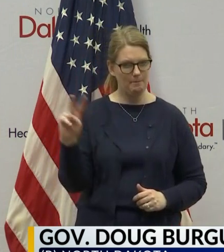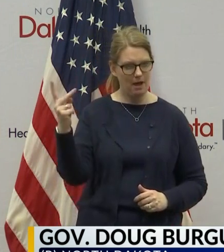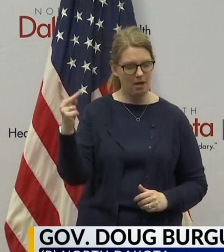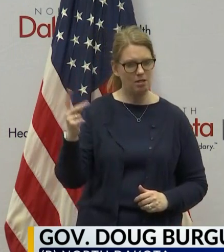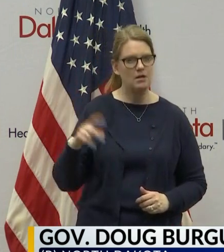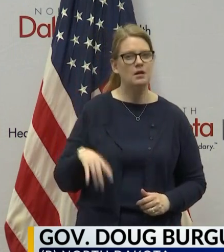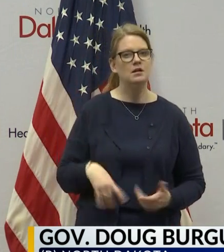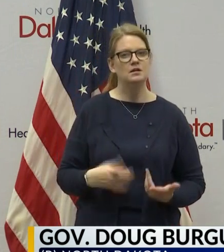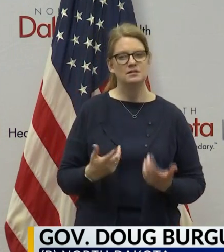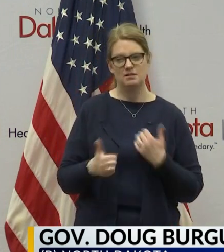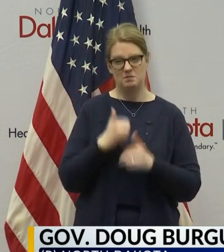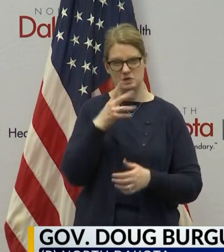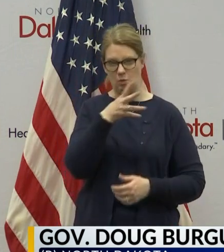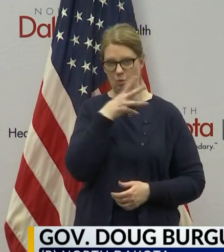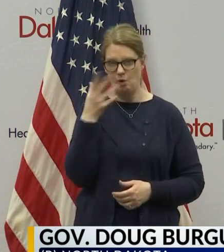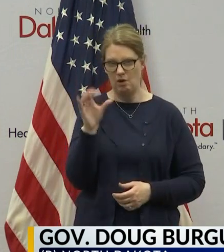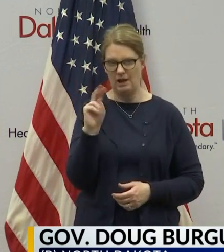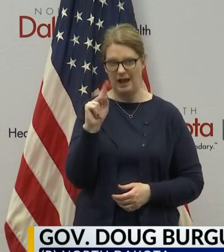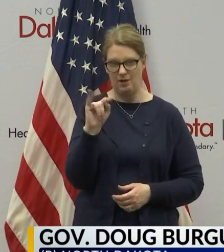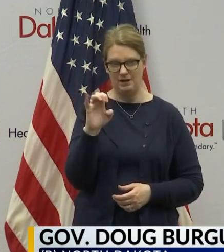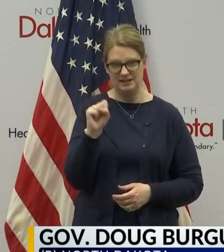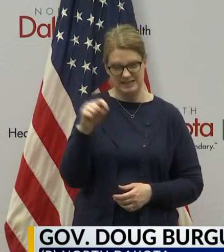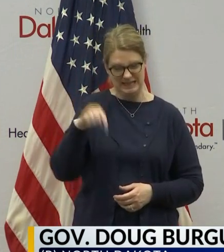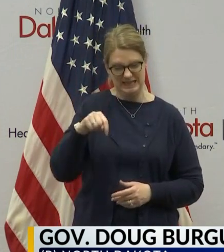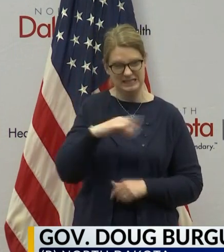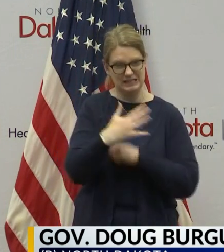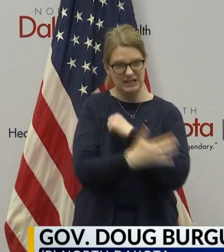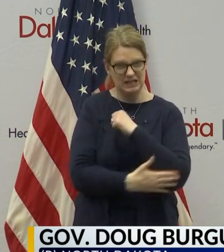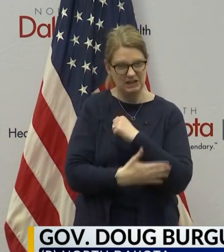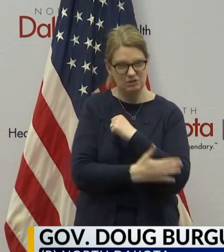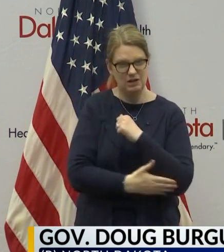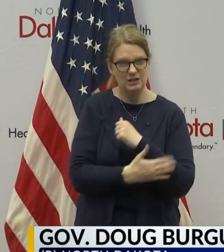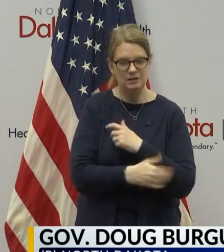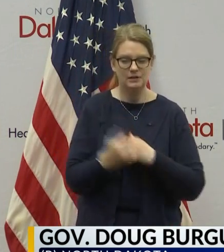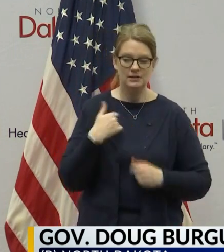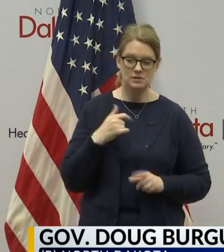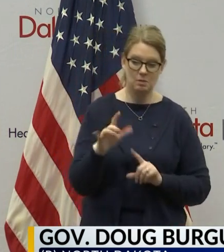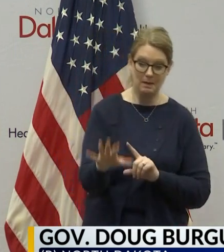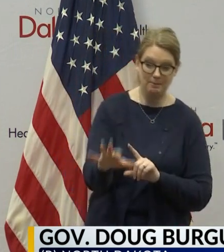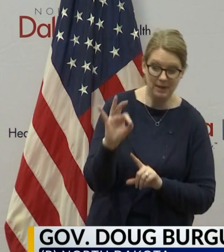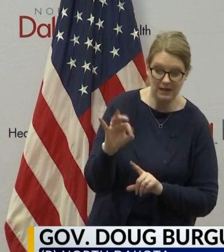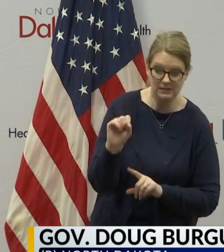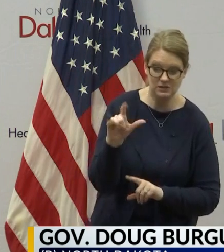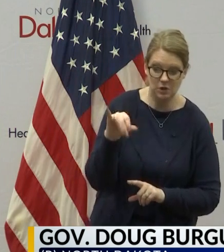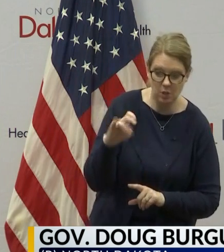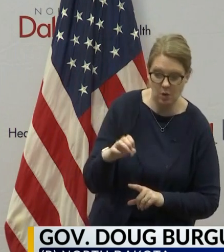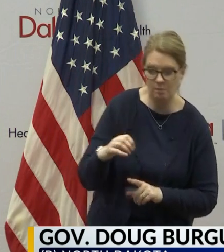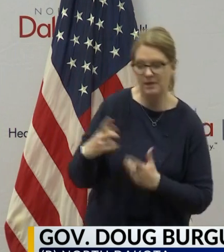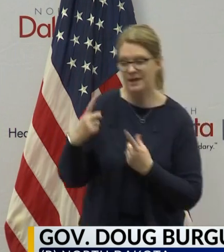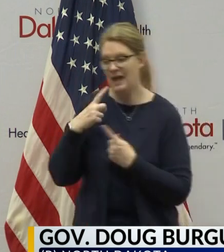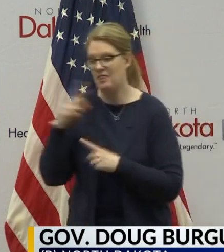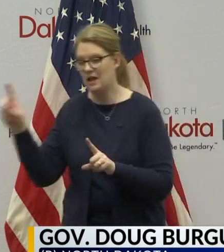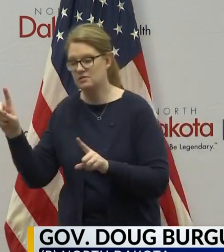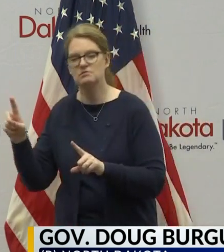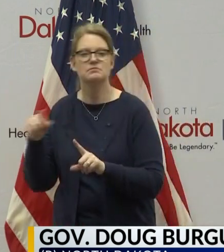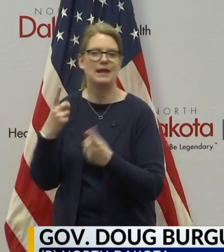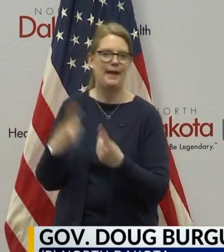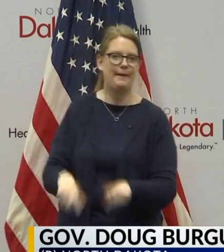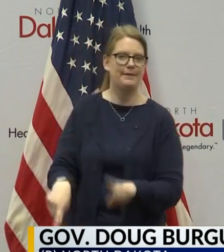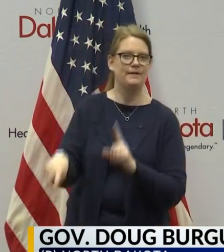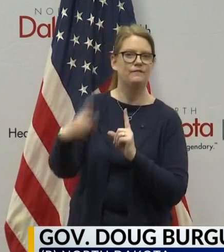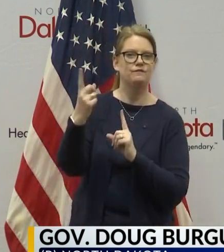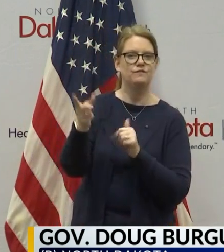one of the most rural counties in the nation. Between when we picked it and when we announced we were going to execute it, we had our first positive.